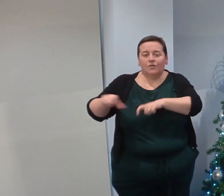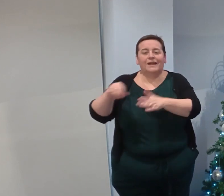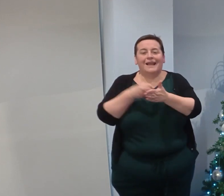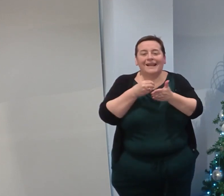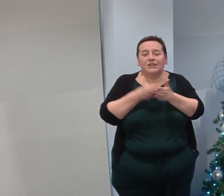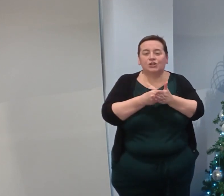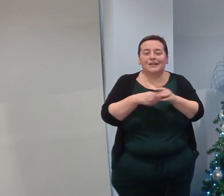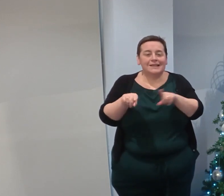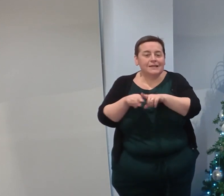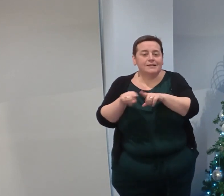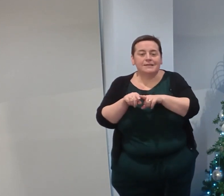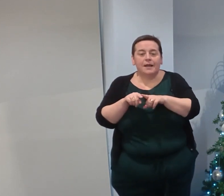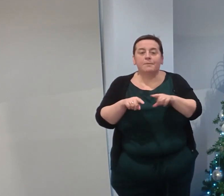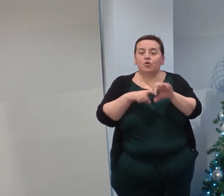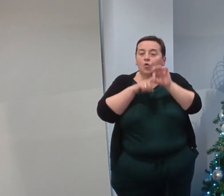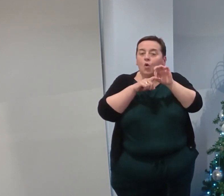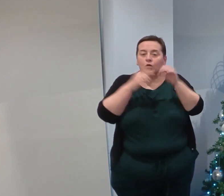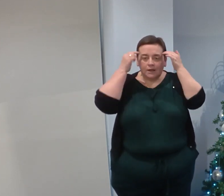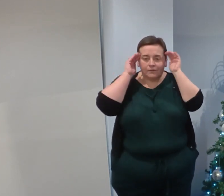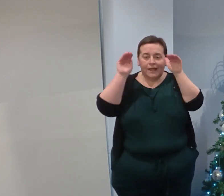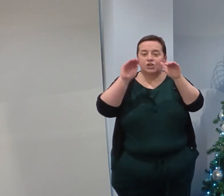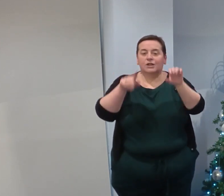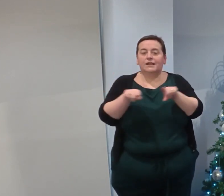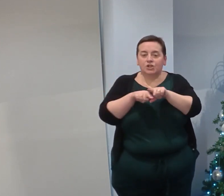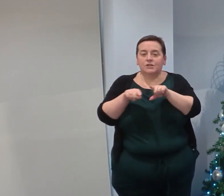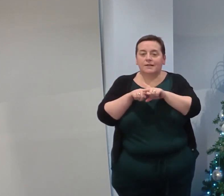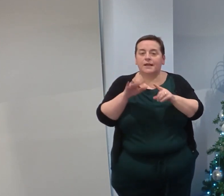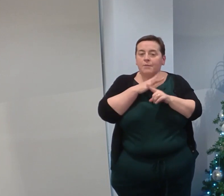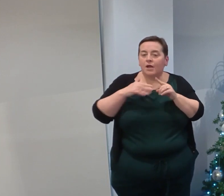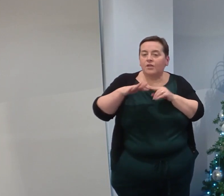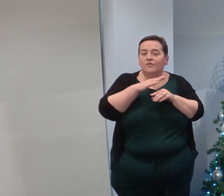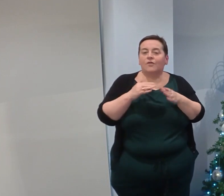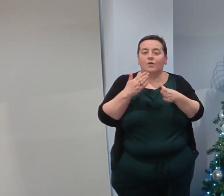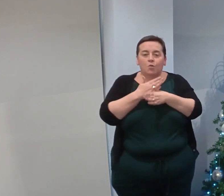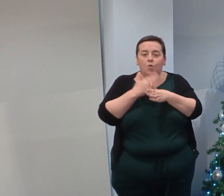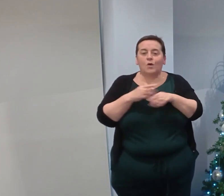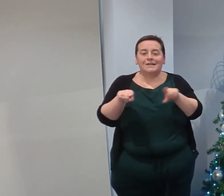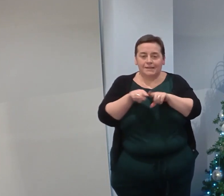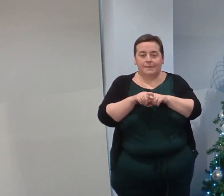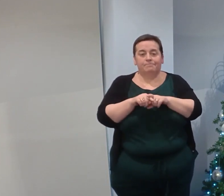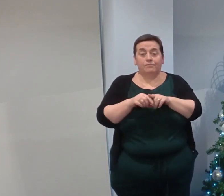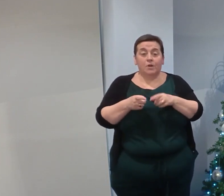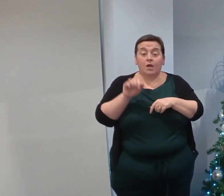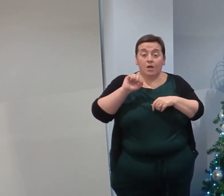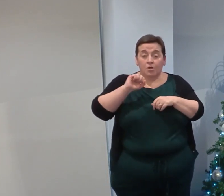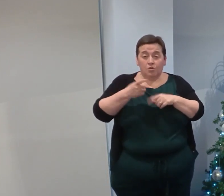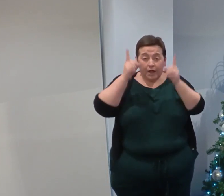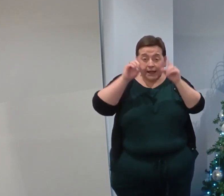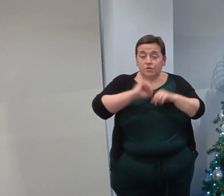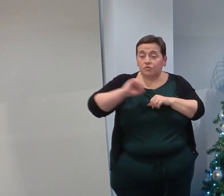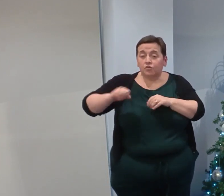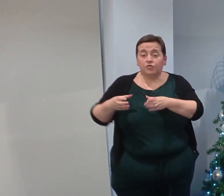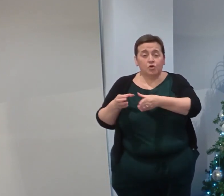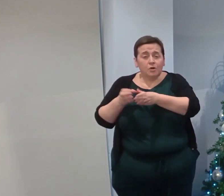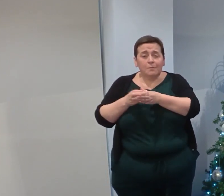we provide or the environment in which we work. The heads of your department or faculty have had to work within financial